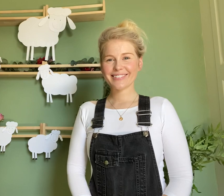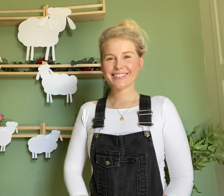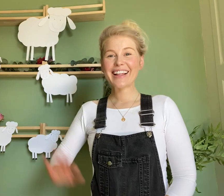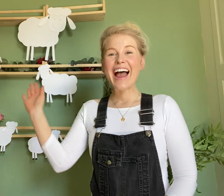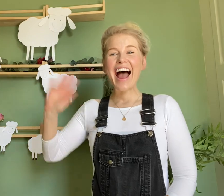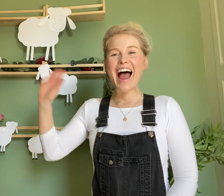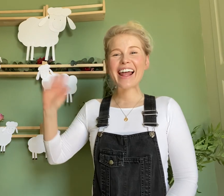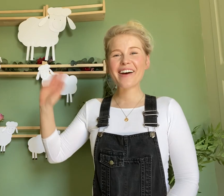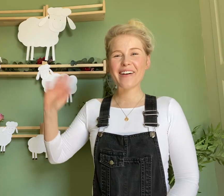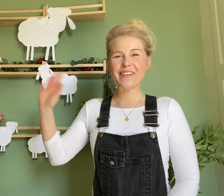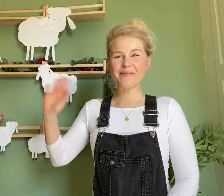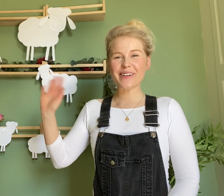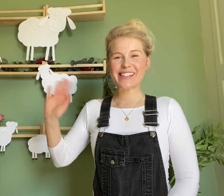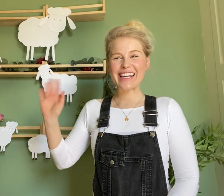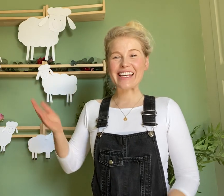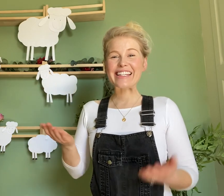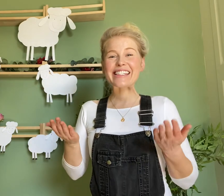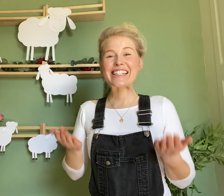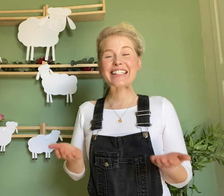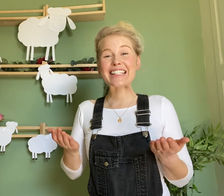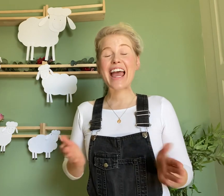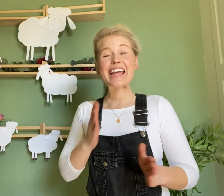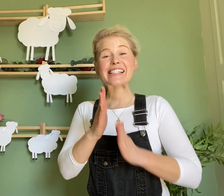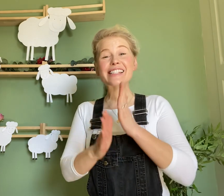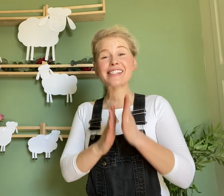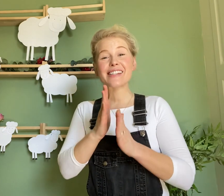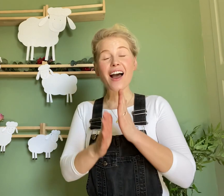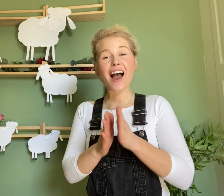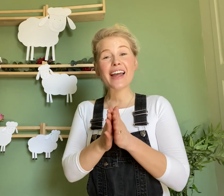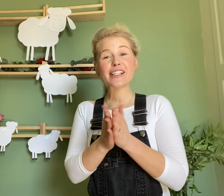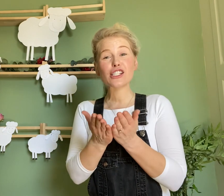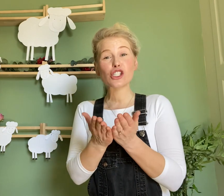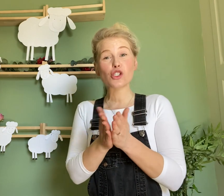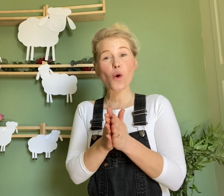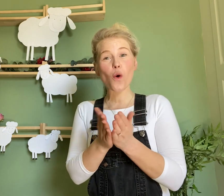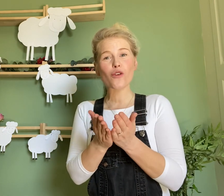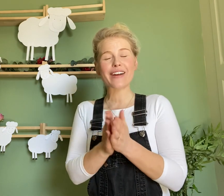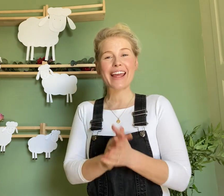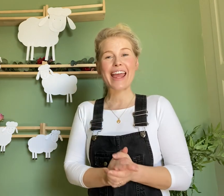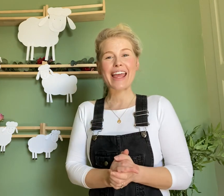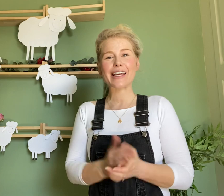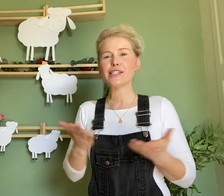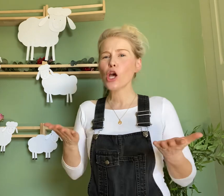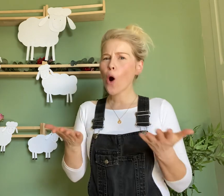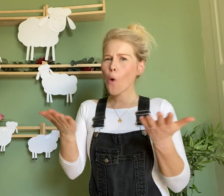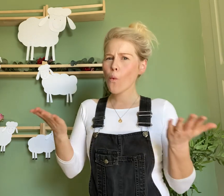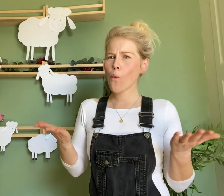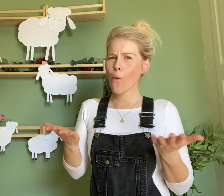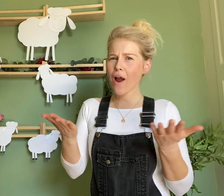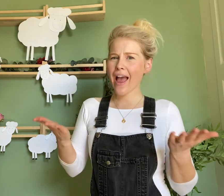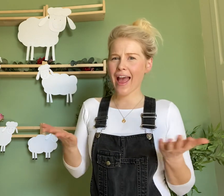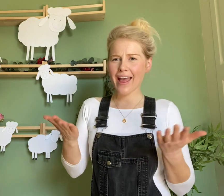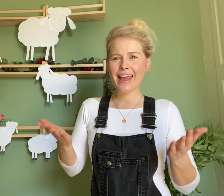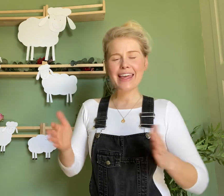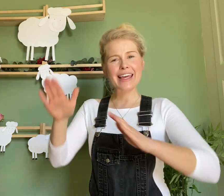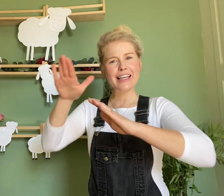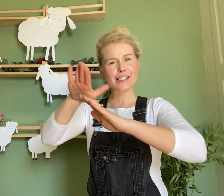Hello everybody, today's science story is where is